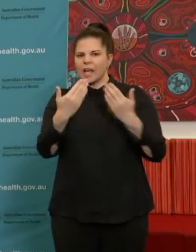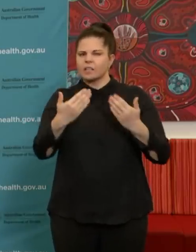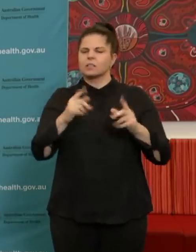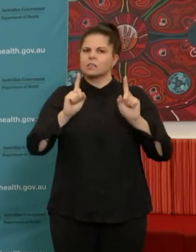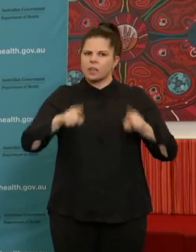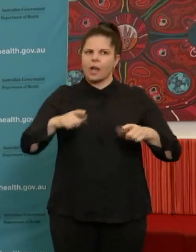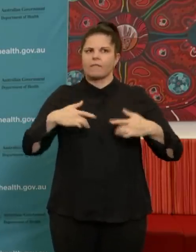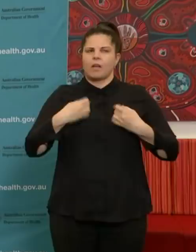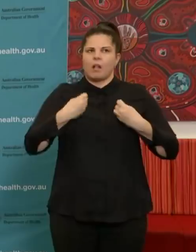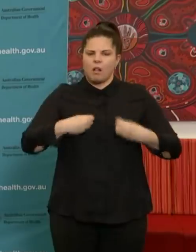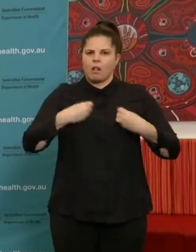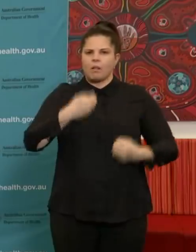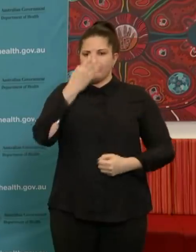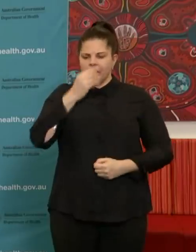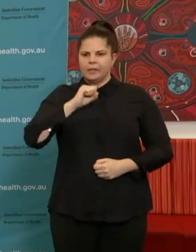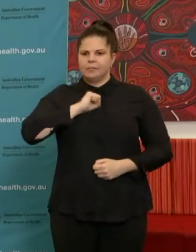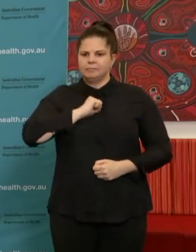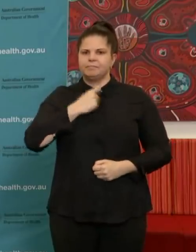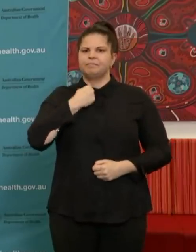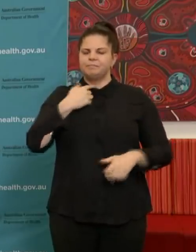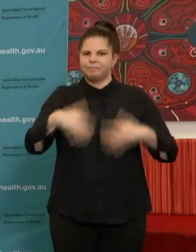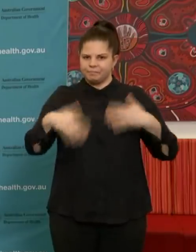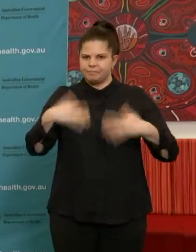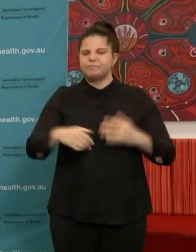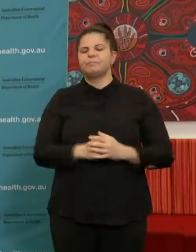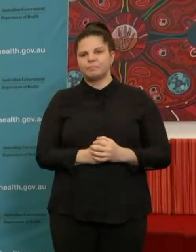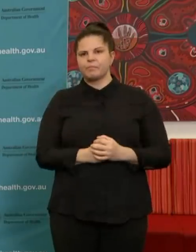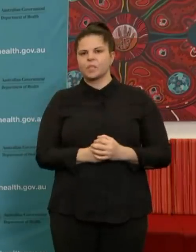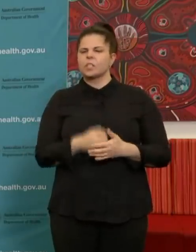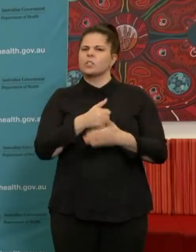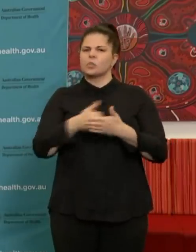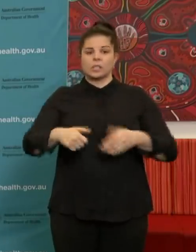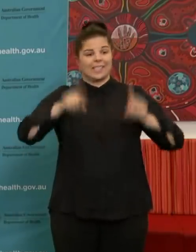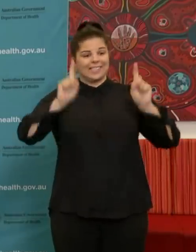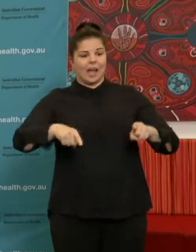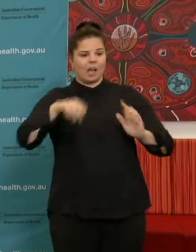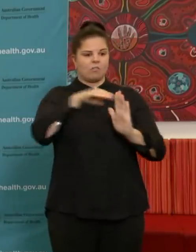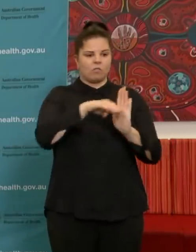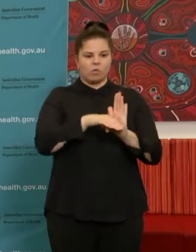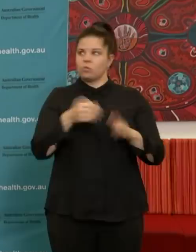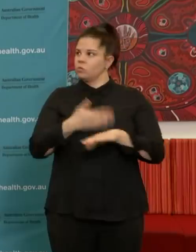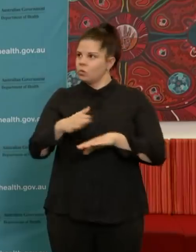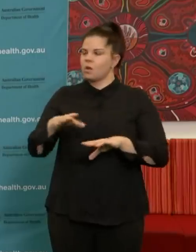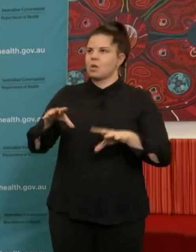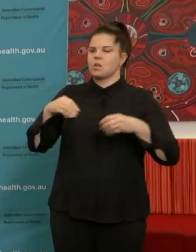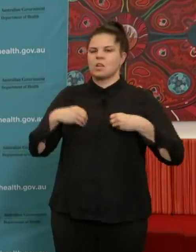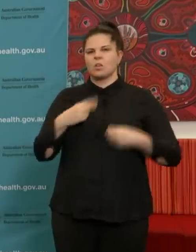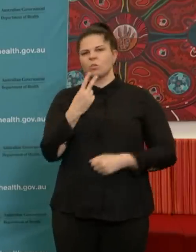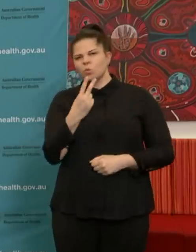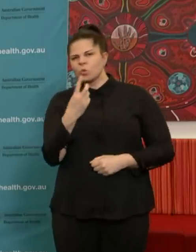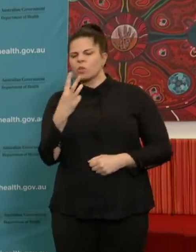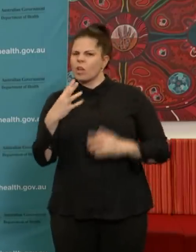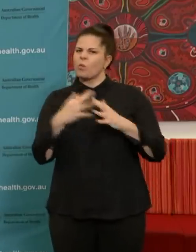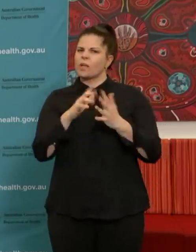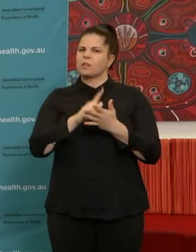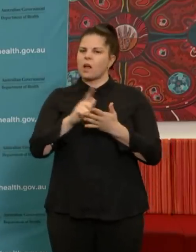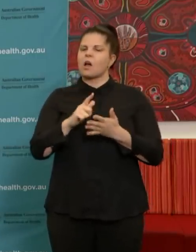generally will take two or three weeks after introducing a measure before we see the full effect of those things. So at the moment